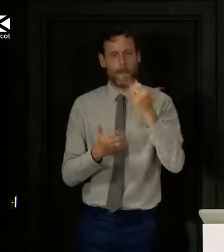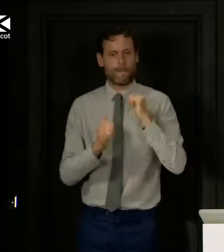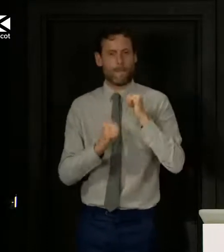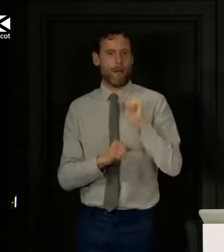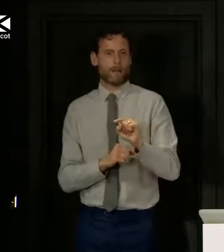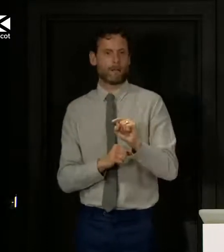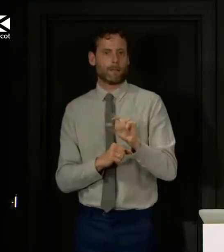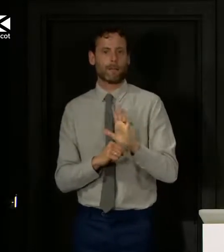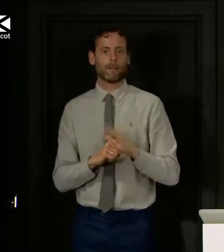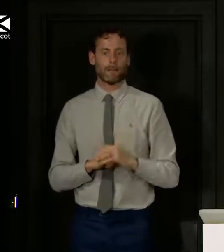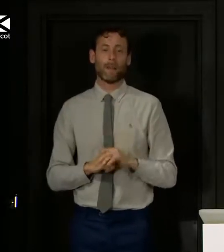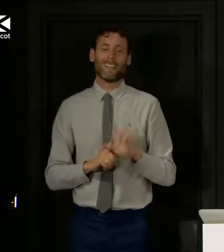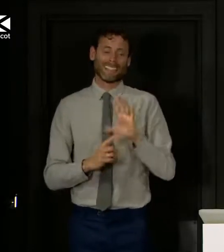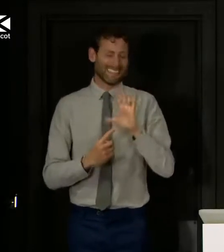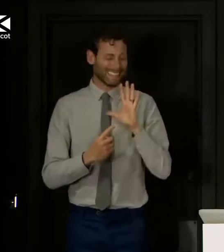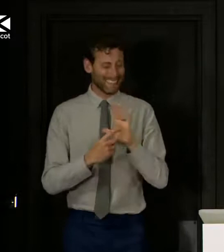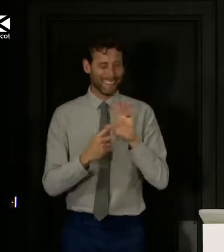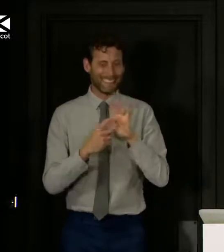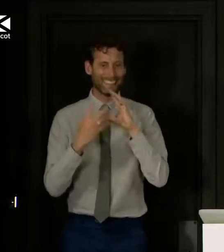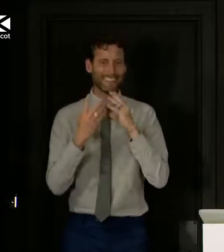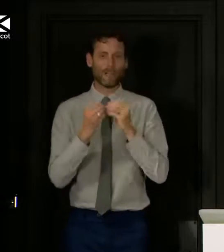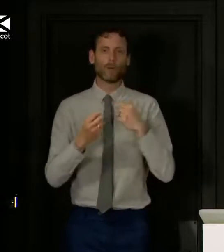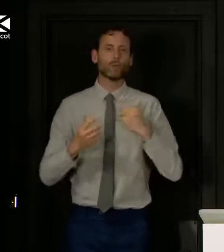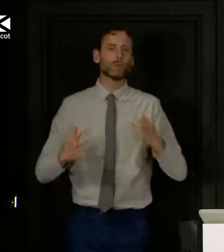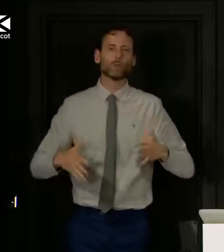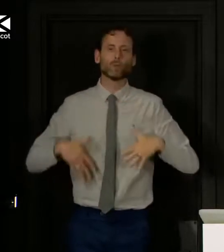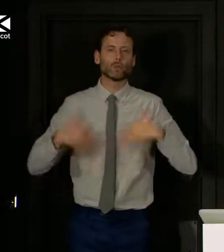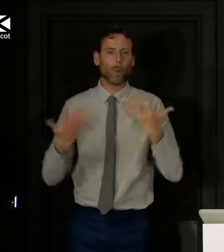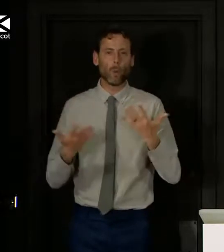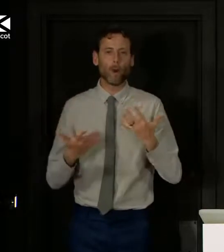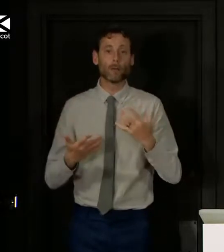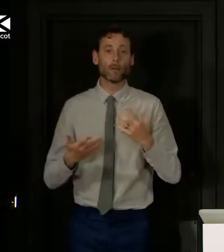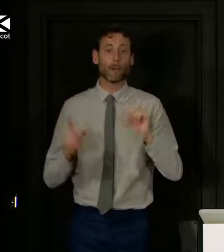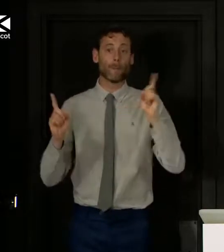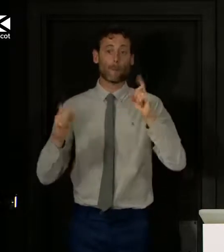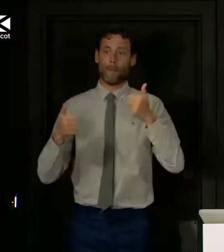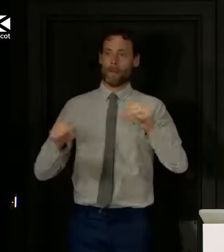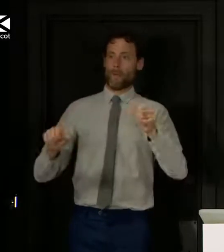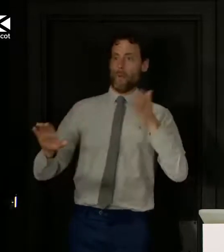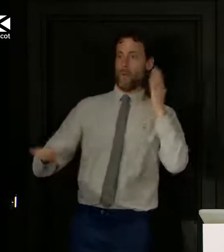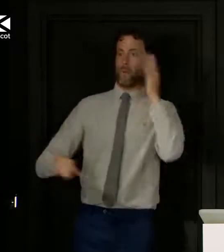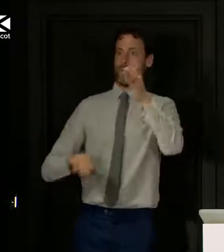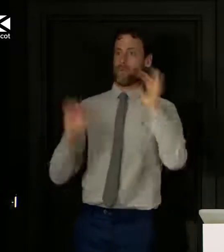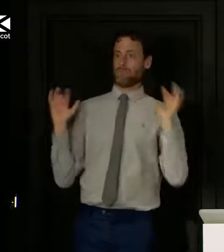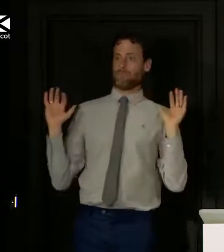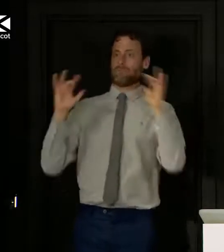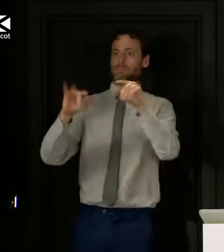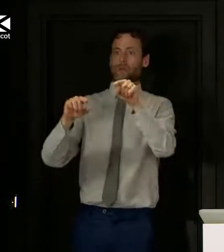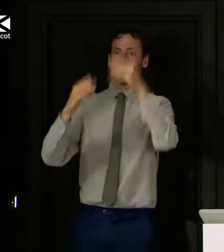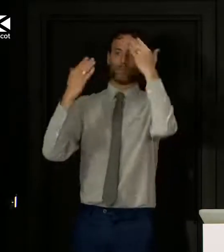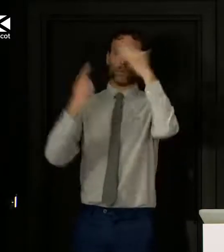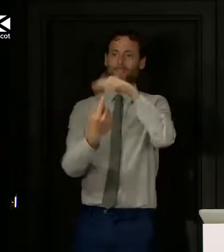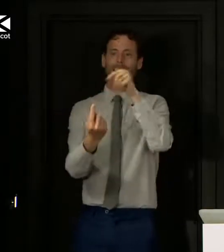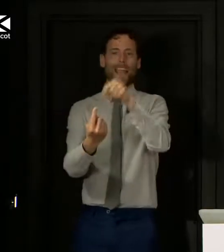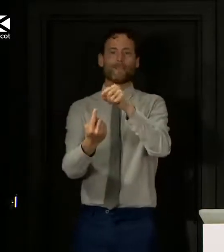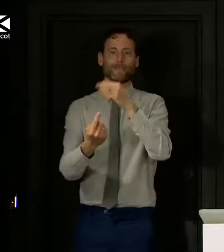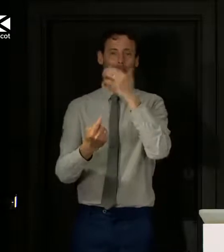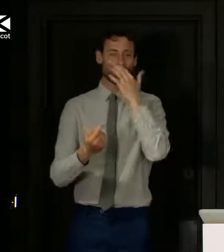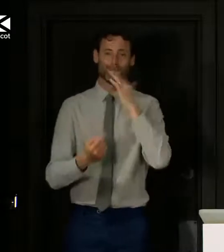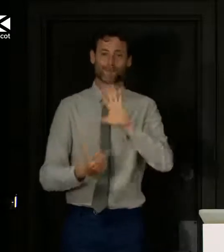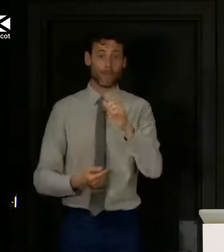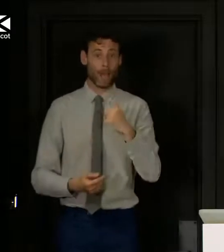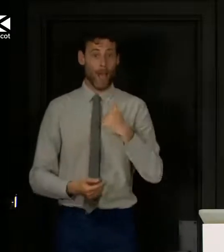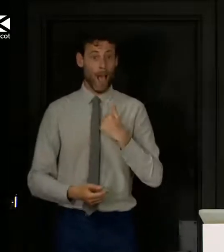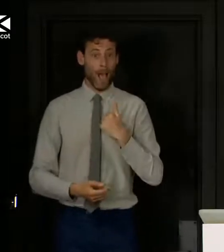We do not, and I can't say this strongly enough, we do not want to see people flocking to tourist spots. I'm as desperate as